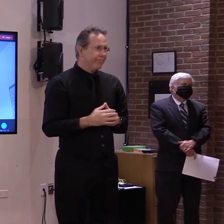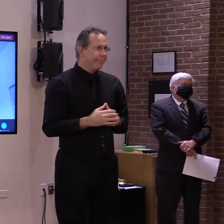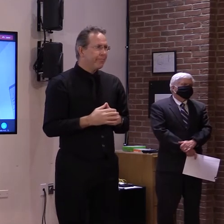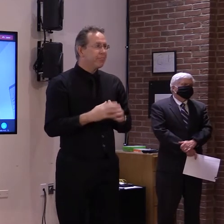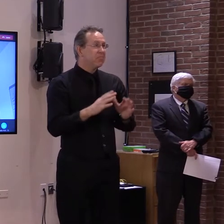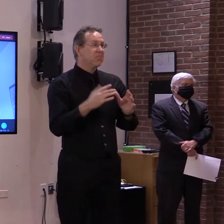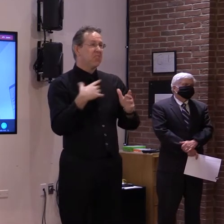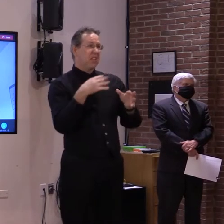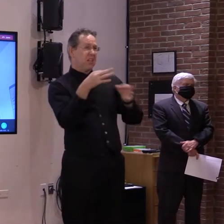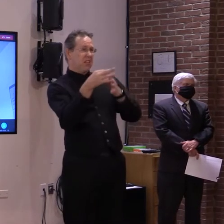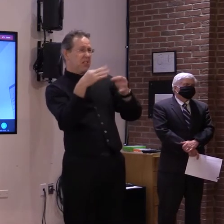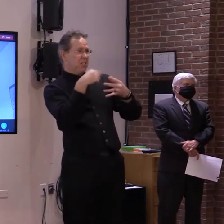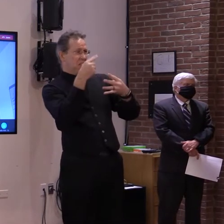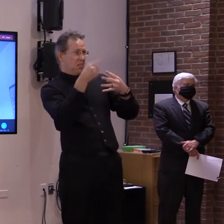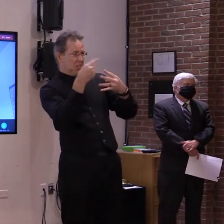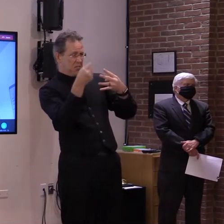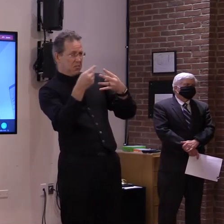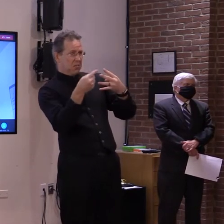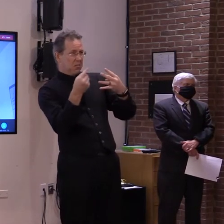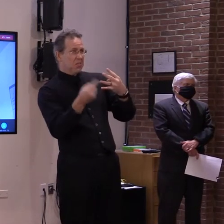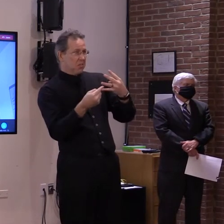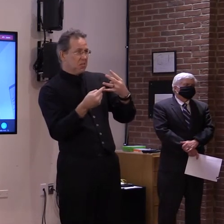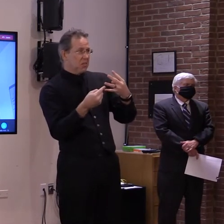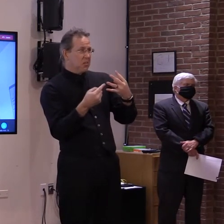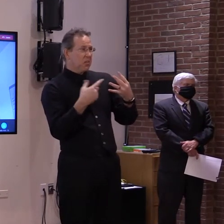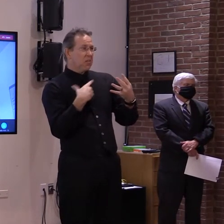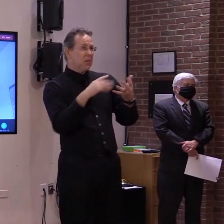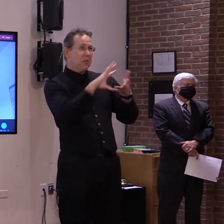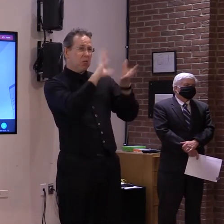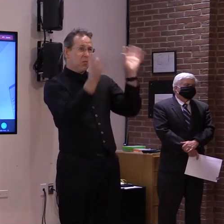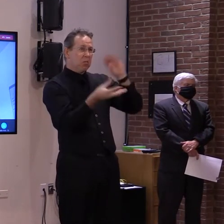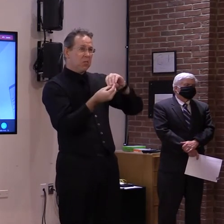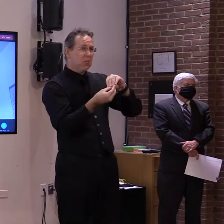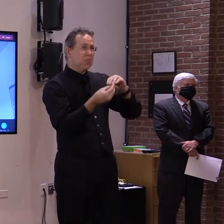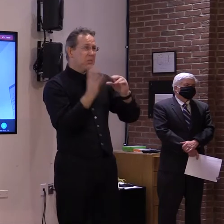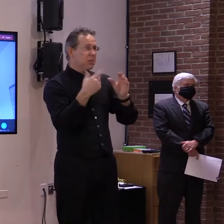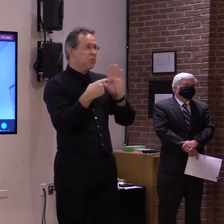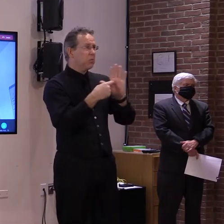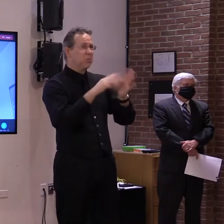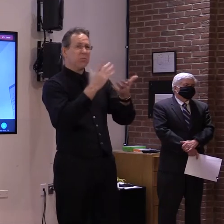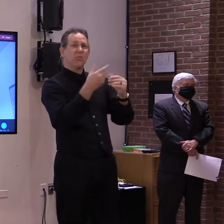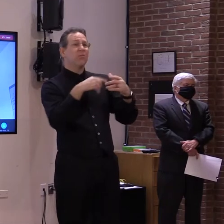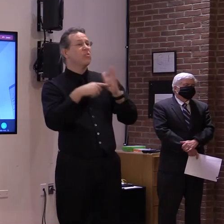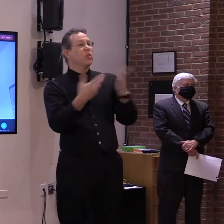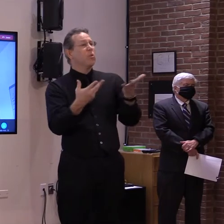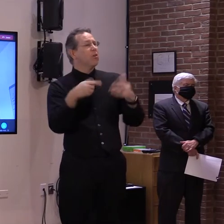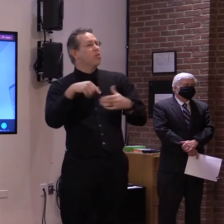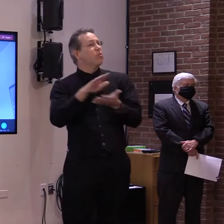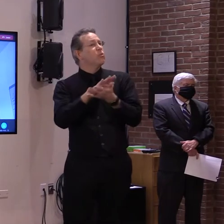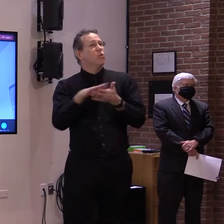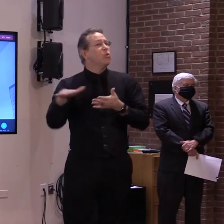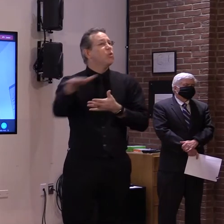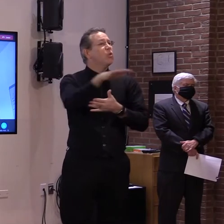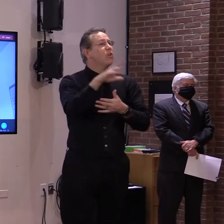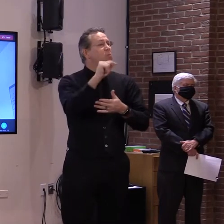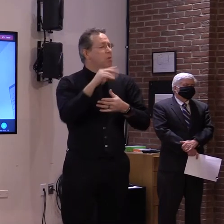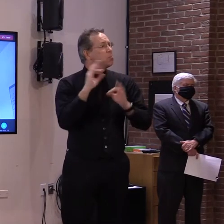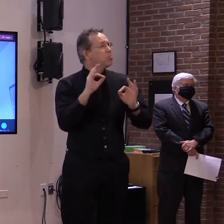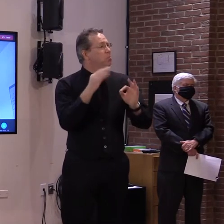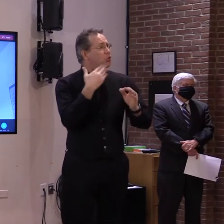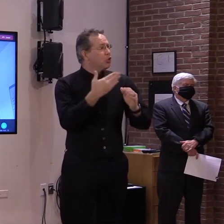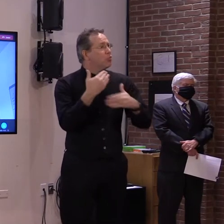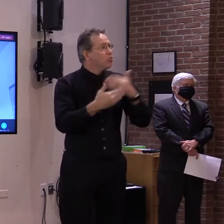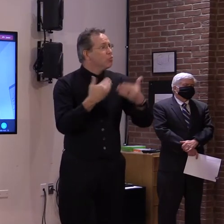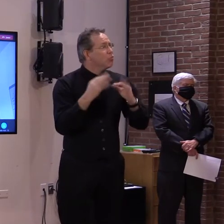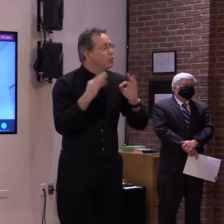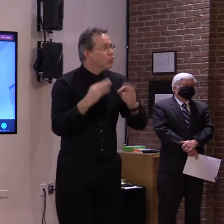conclude these test results are a good indicator that our schools are operating very safely, and our teachers and our school staff deserve a great deal of